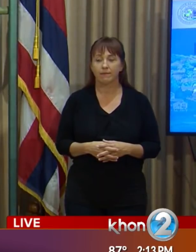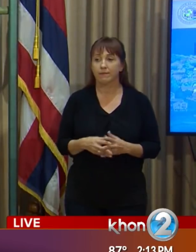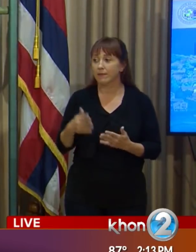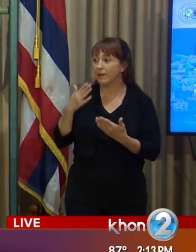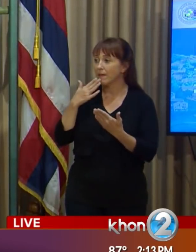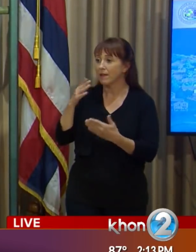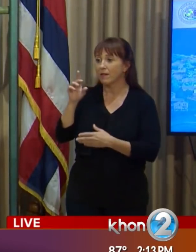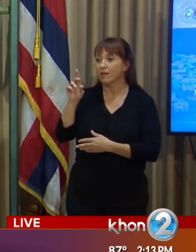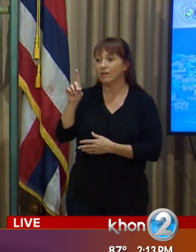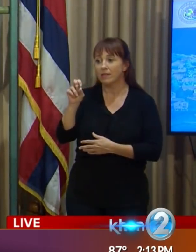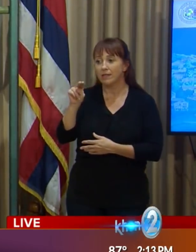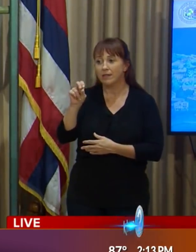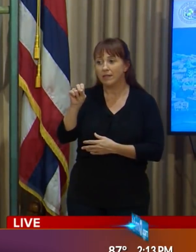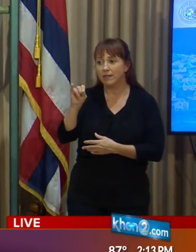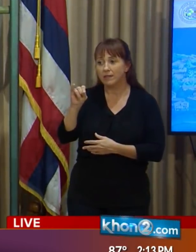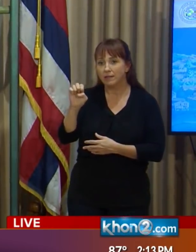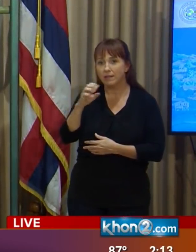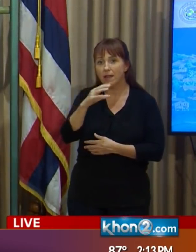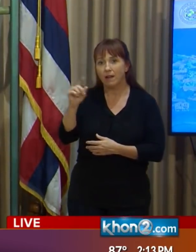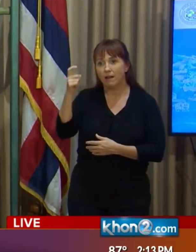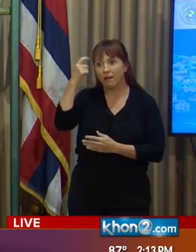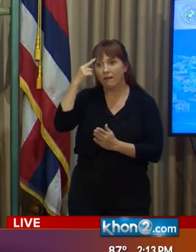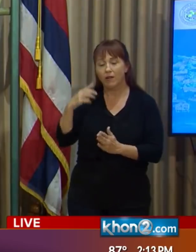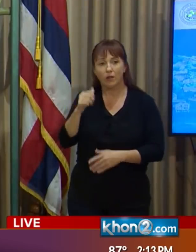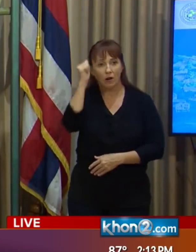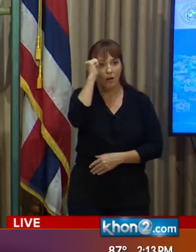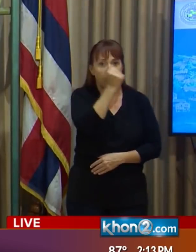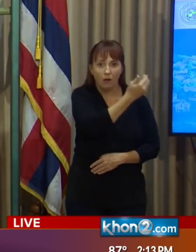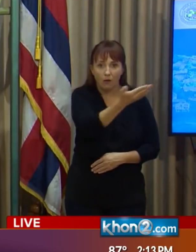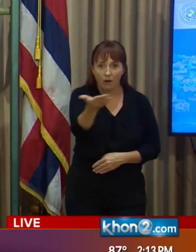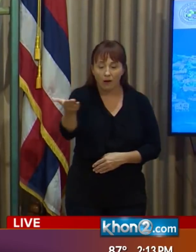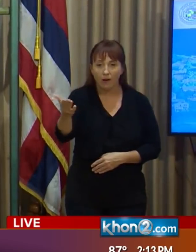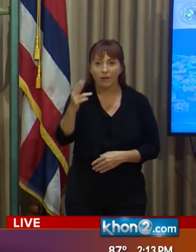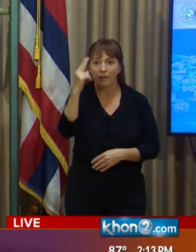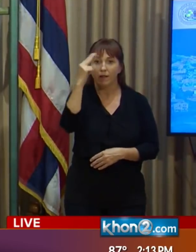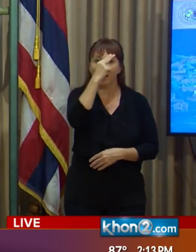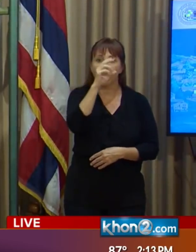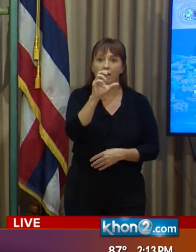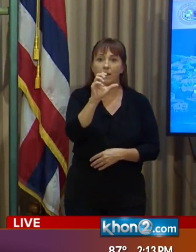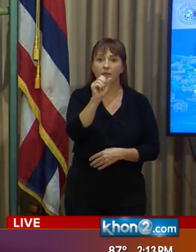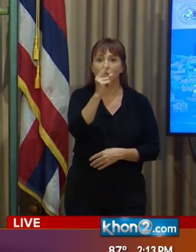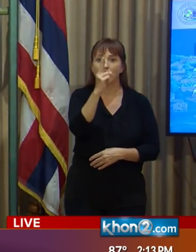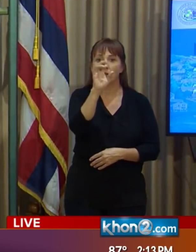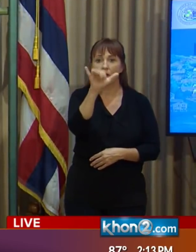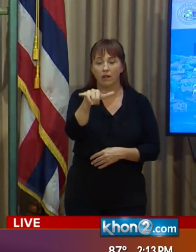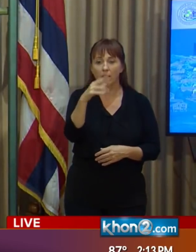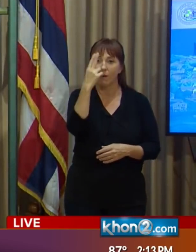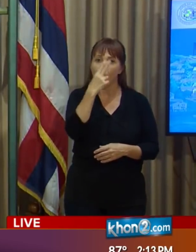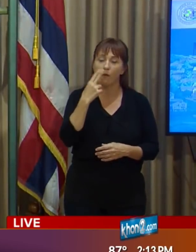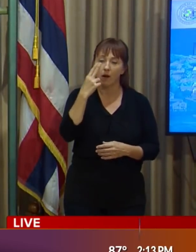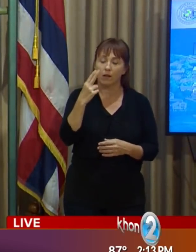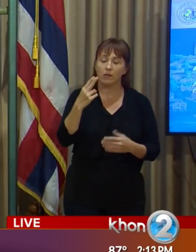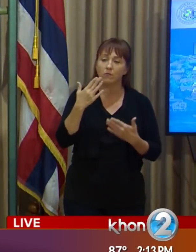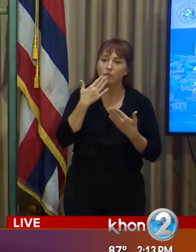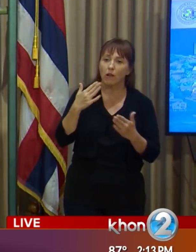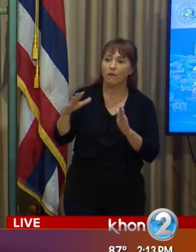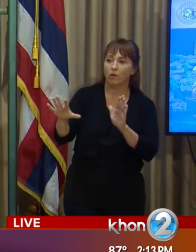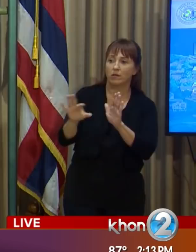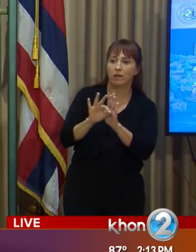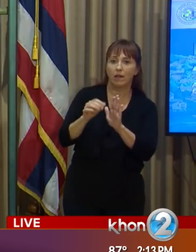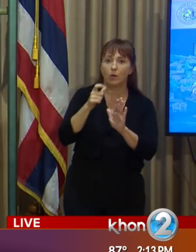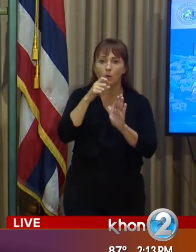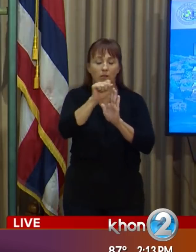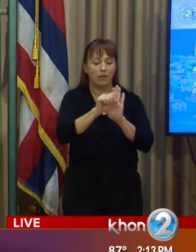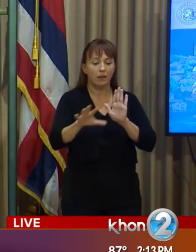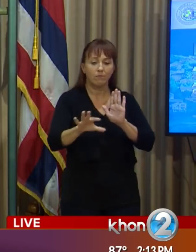Thank you, Denise. Thank you, Governor. Aloha. Catholic Charities Hawai'i is grateful to have been selected by the state to